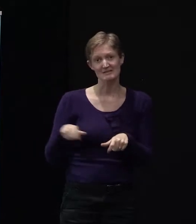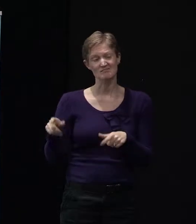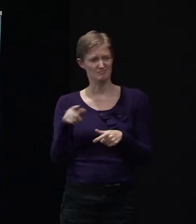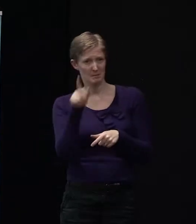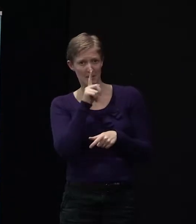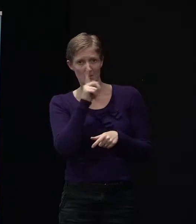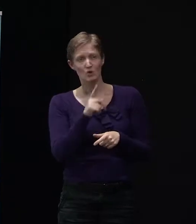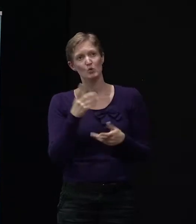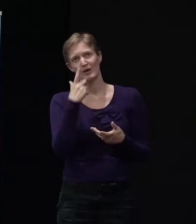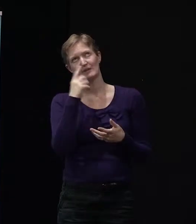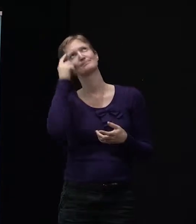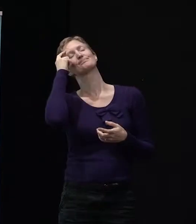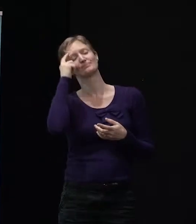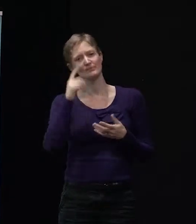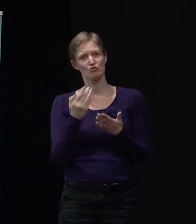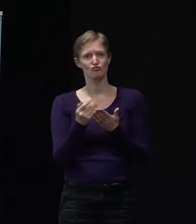together the regulations and so on.